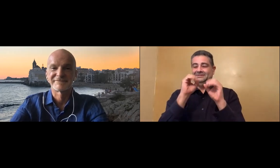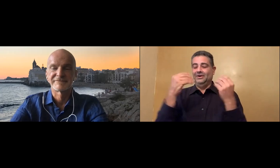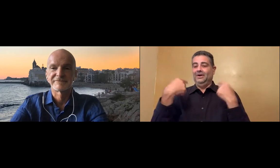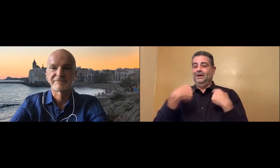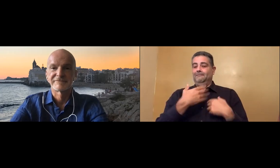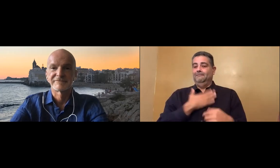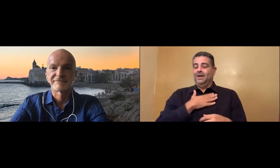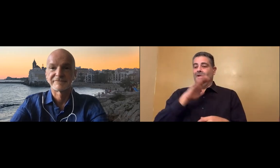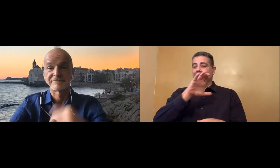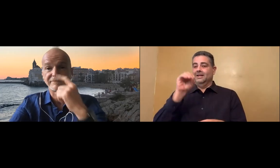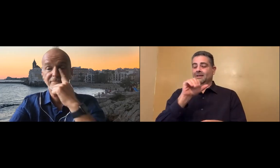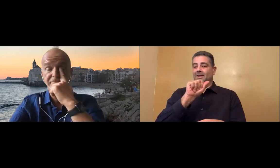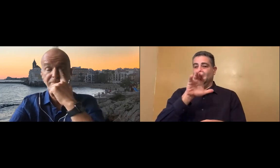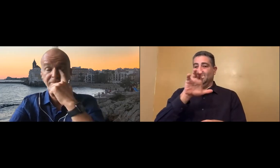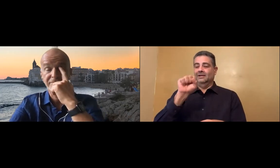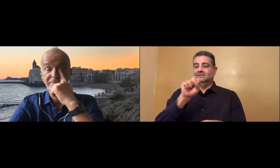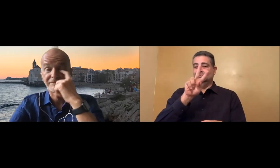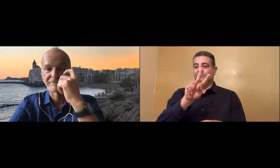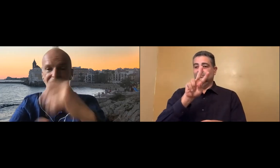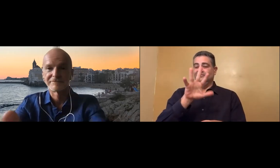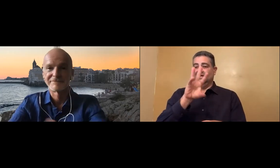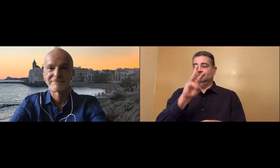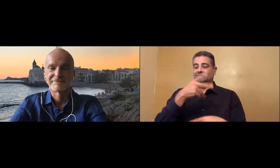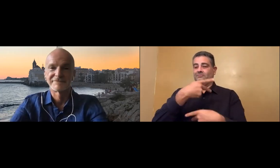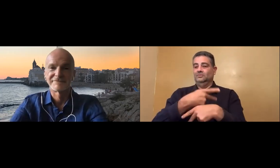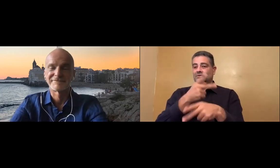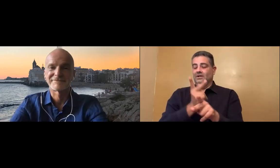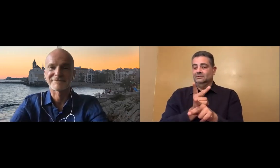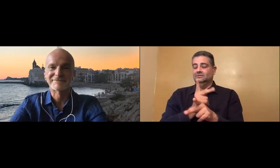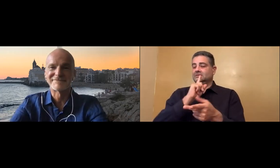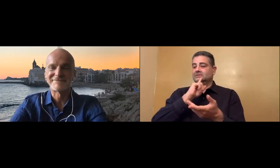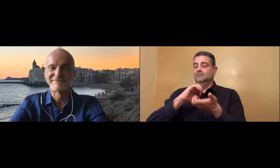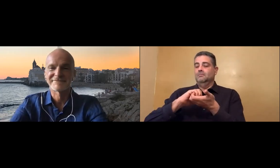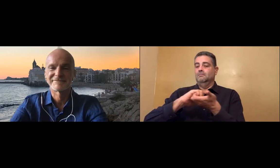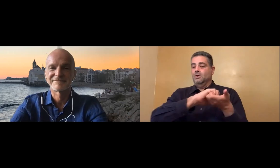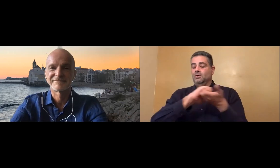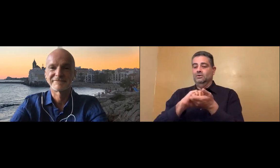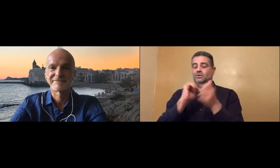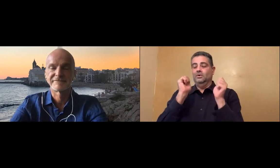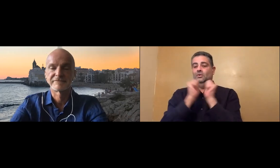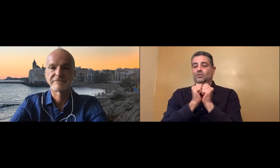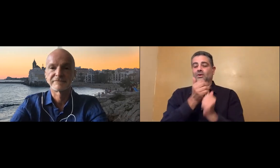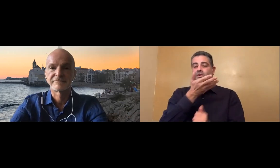Hope we got some fellow Chicagoans out there. My company is Access 256.